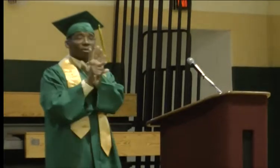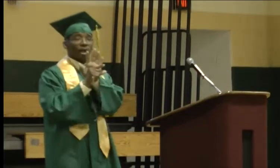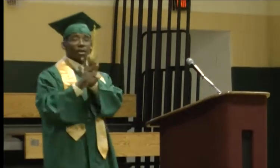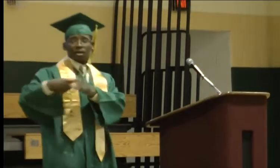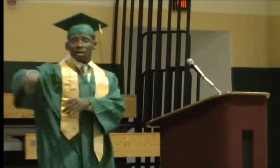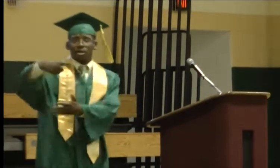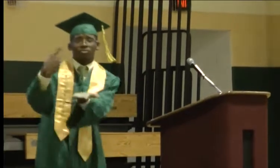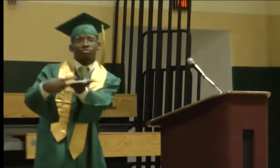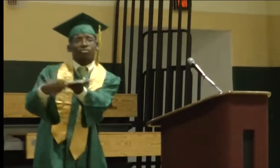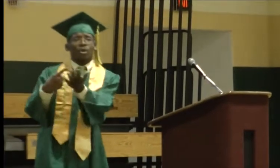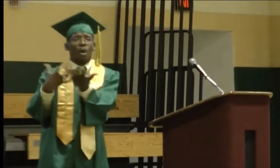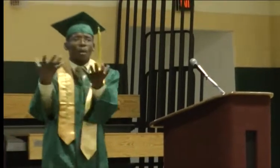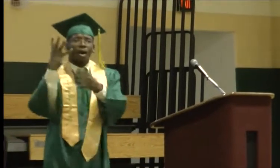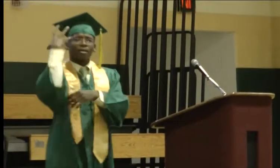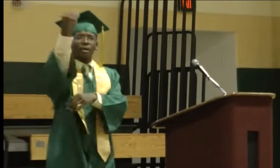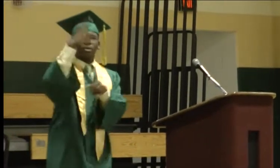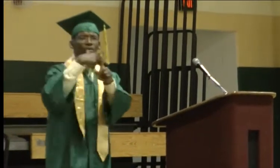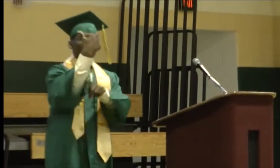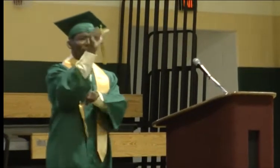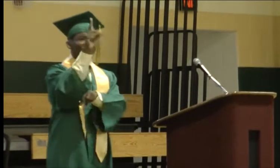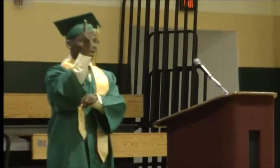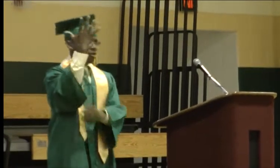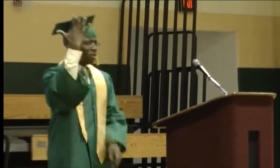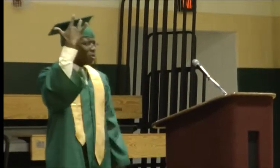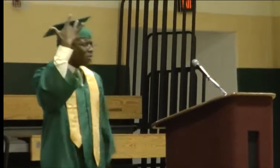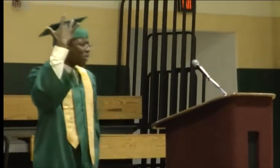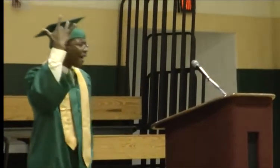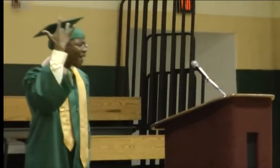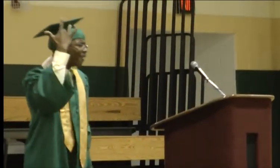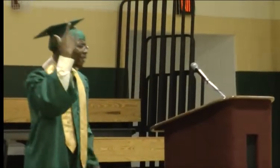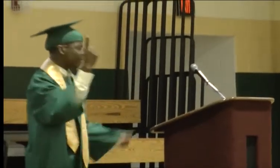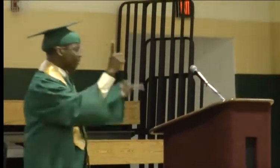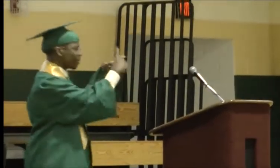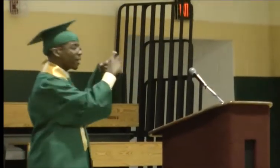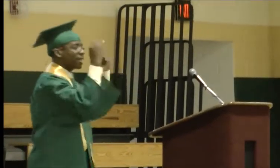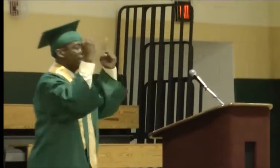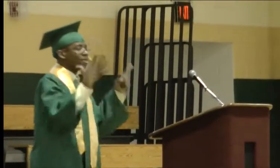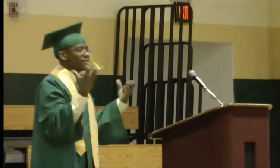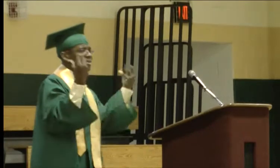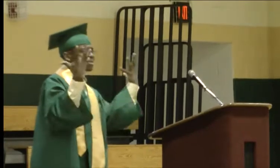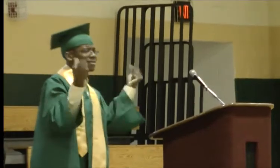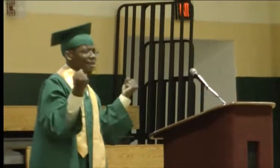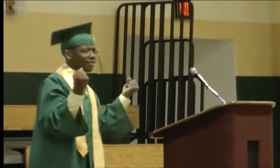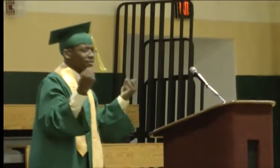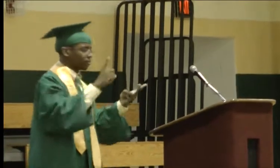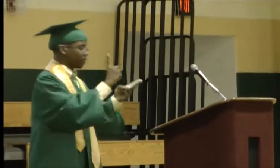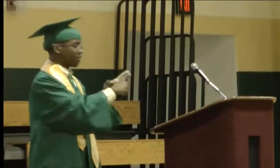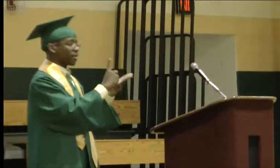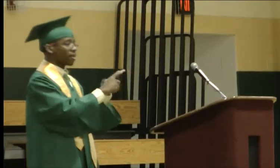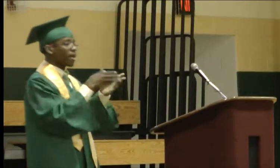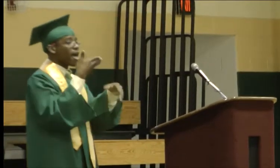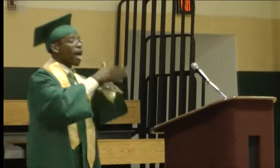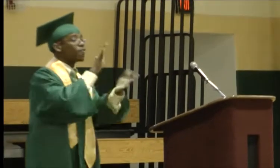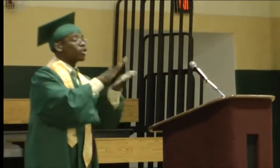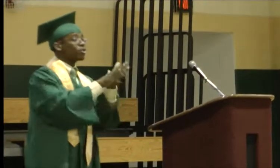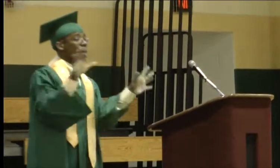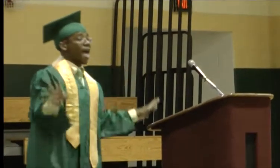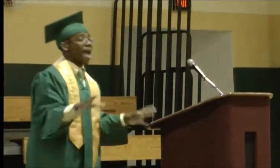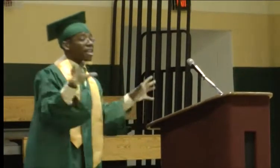As I grew, I saw my peers talking about going to the school for the deaf, because